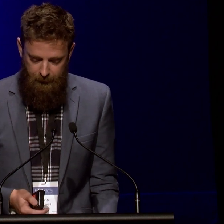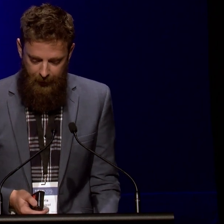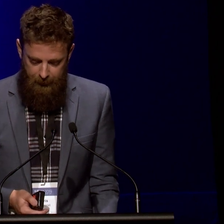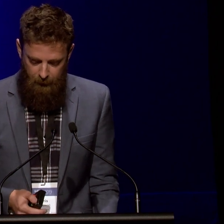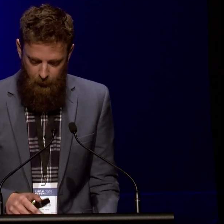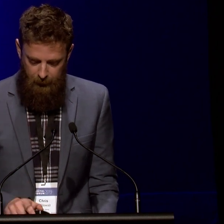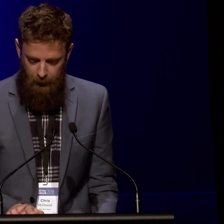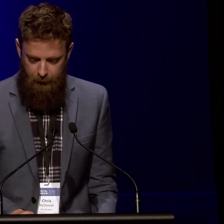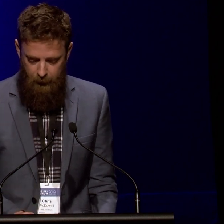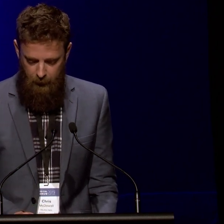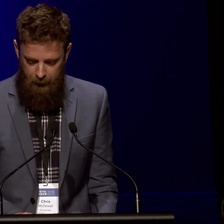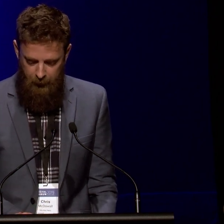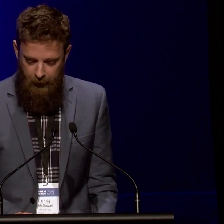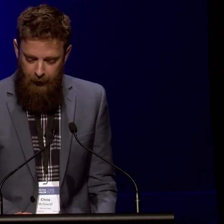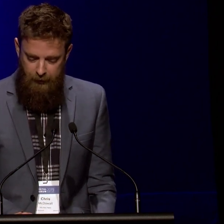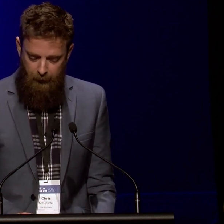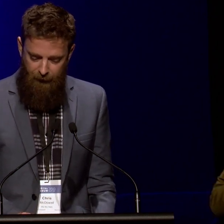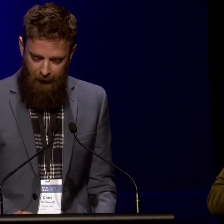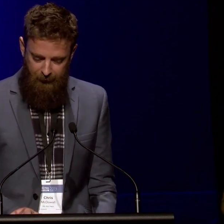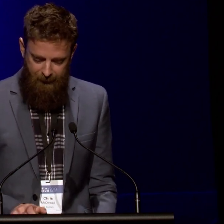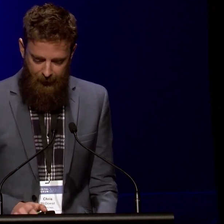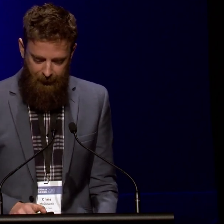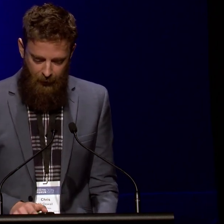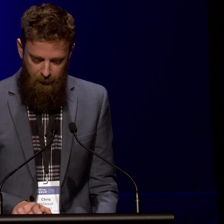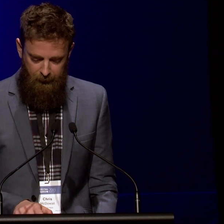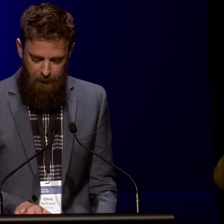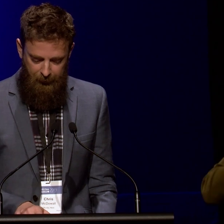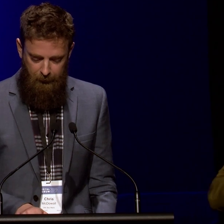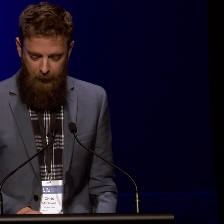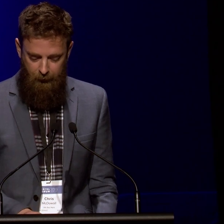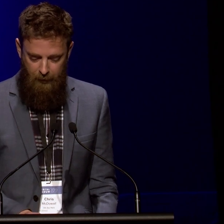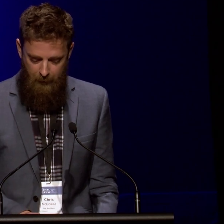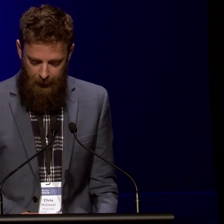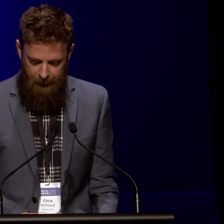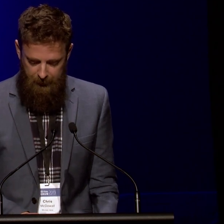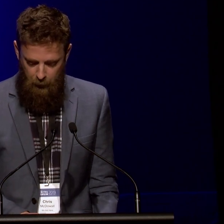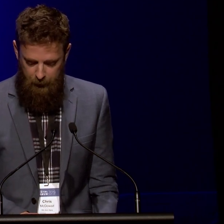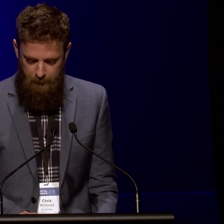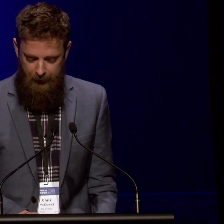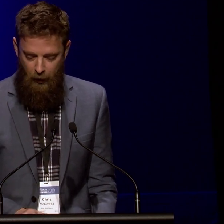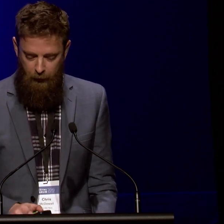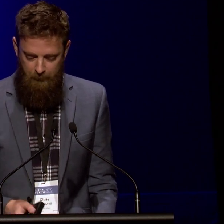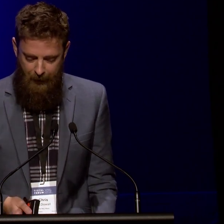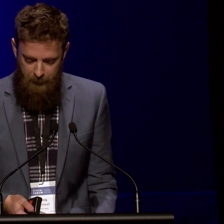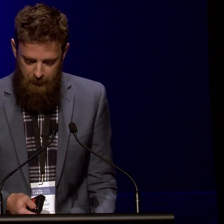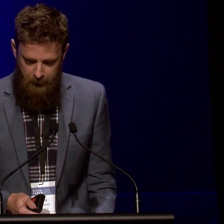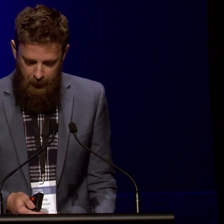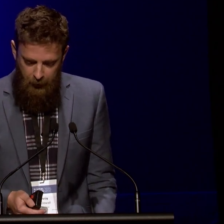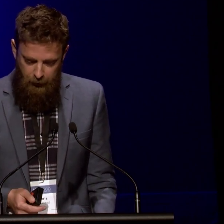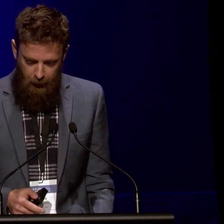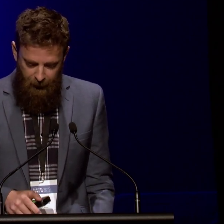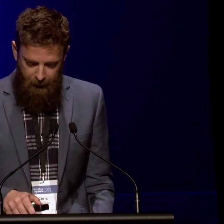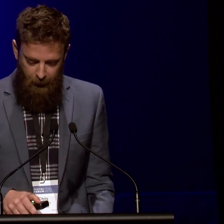constructive act of will, of thought. Geographical understanding comes into being because the mind is brought to bear on the map.